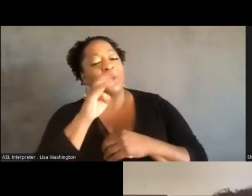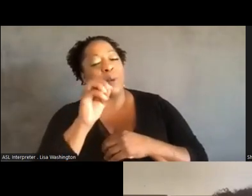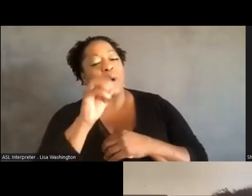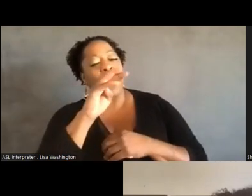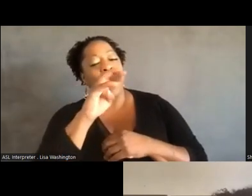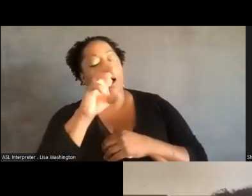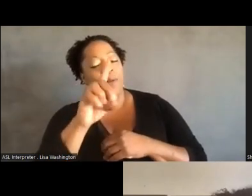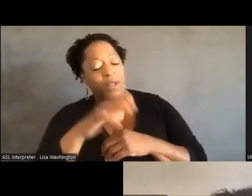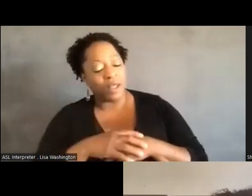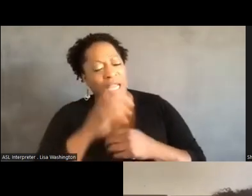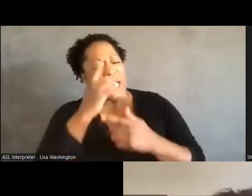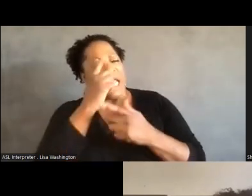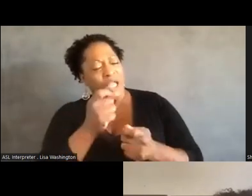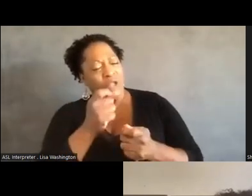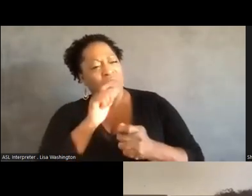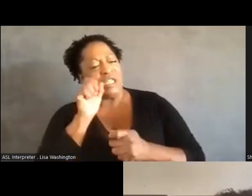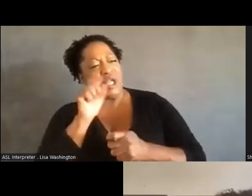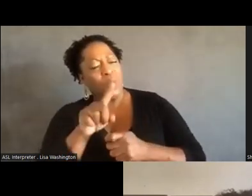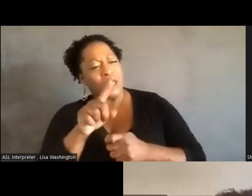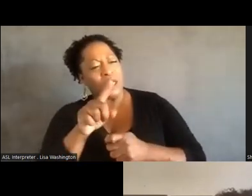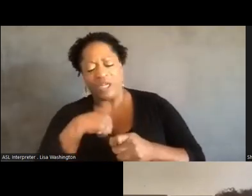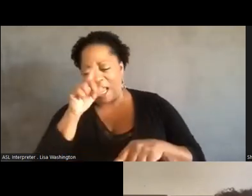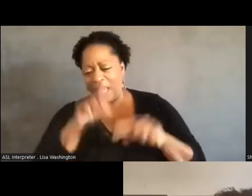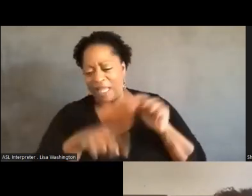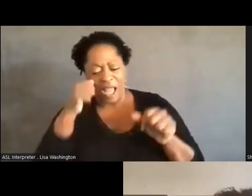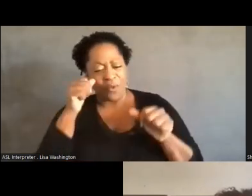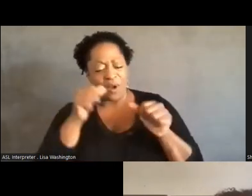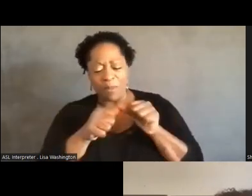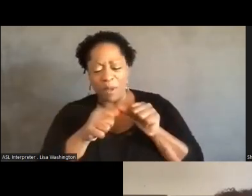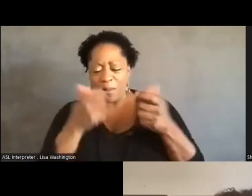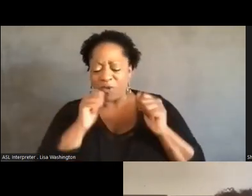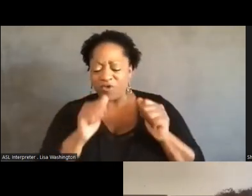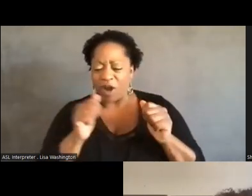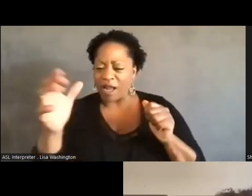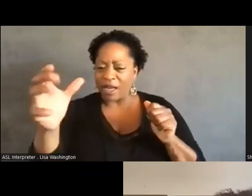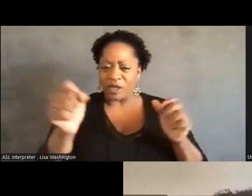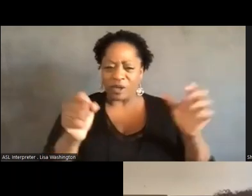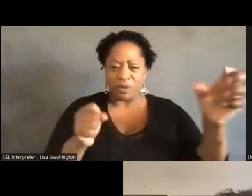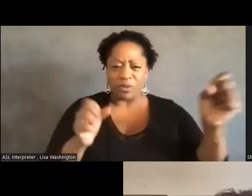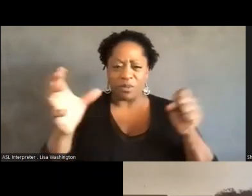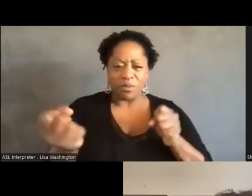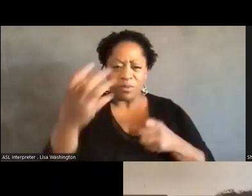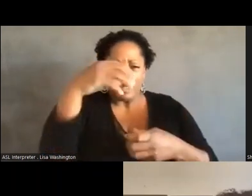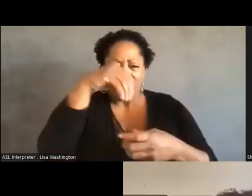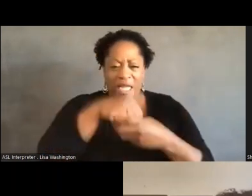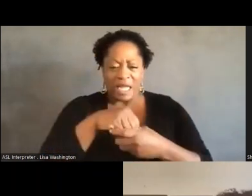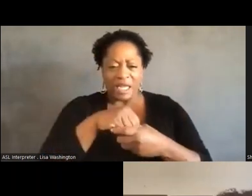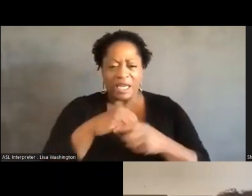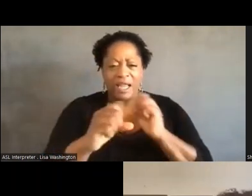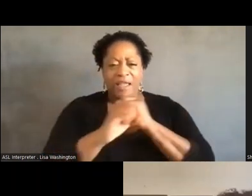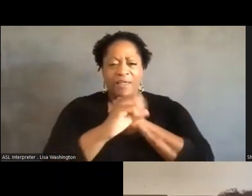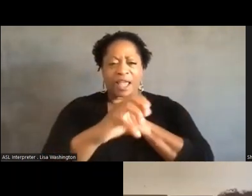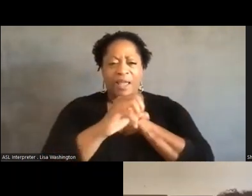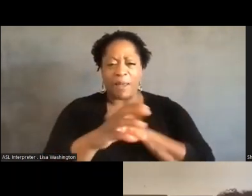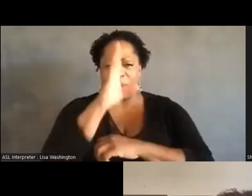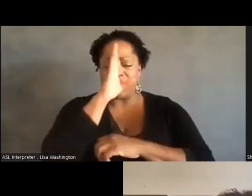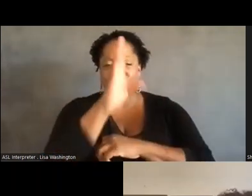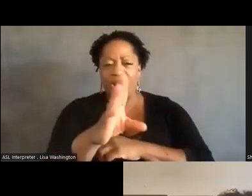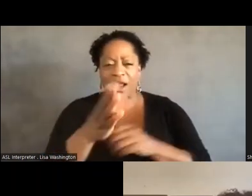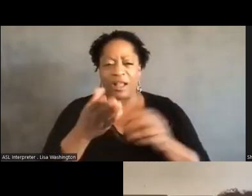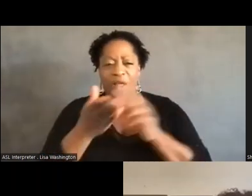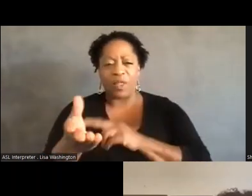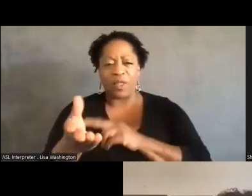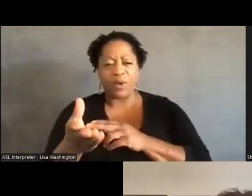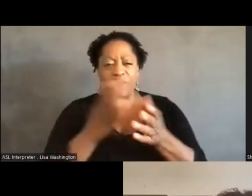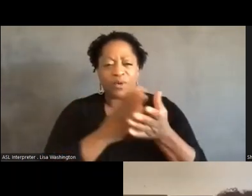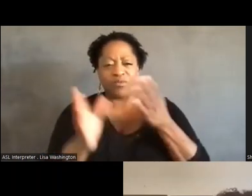trying to bring people into the campaign directly through abolitionist means. I